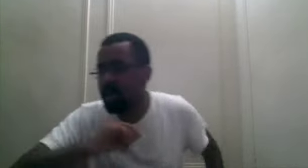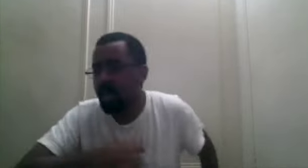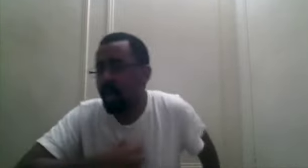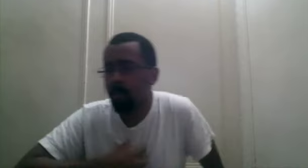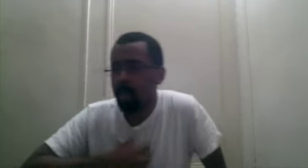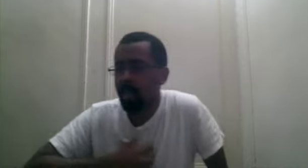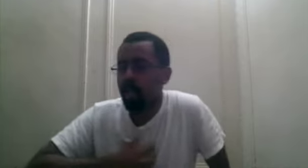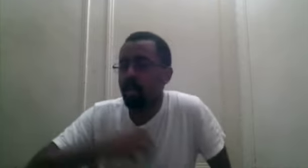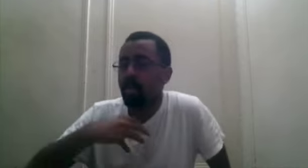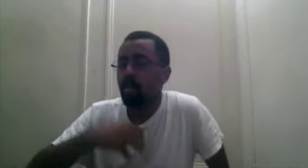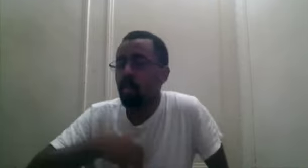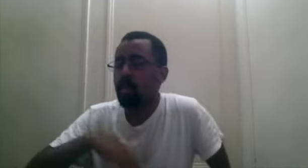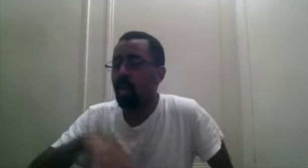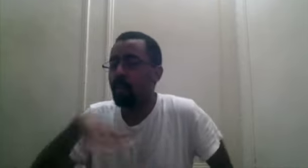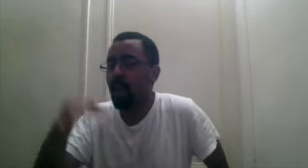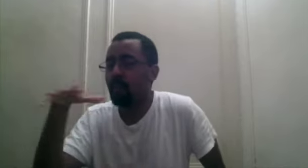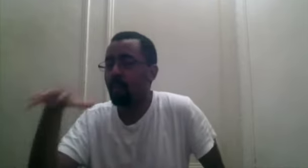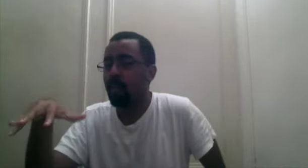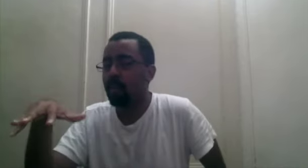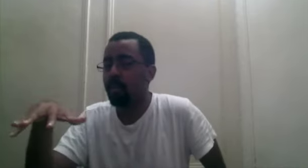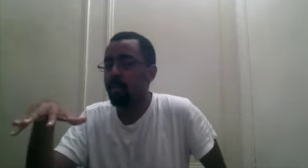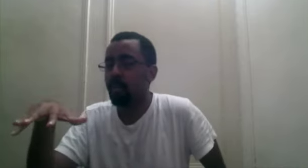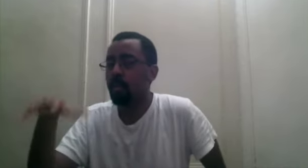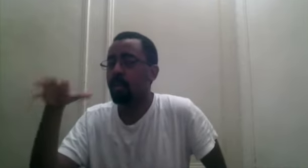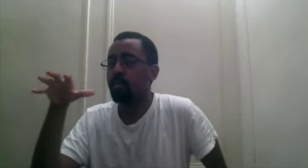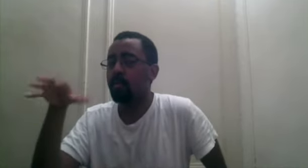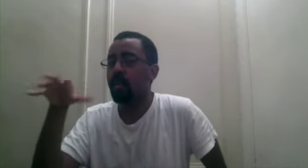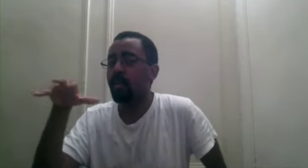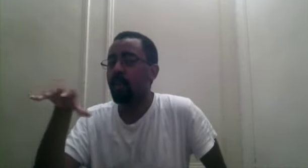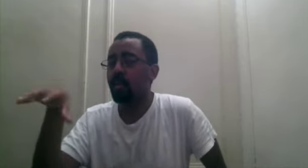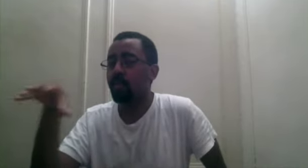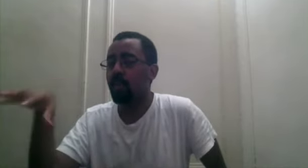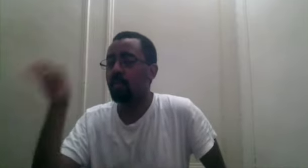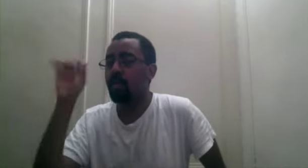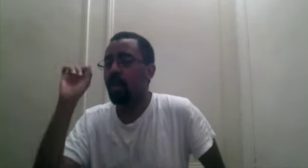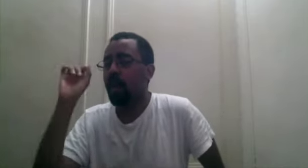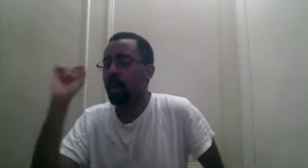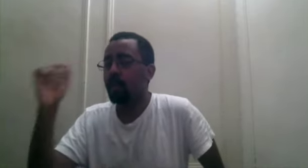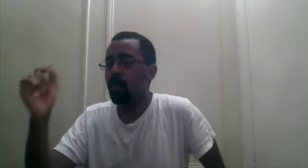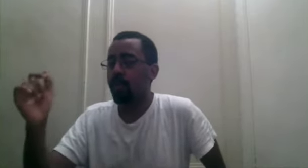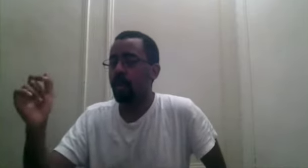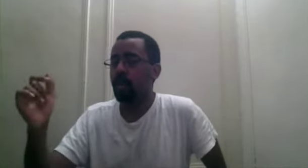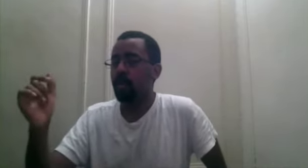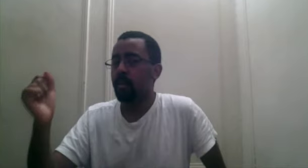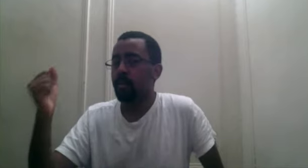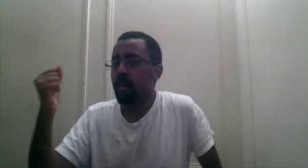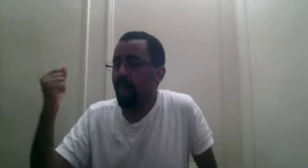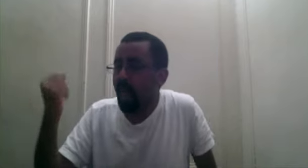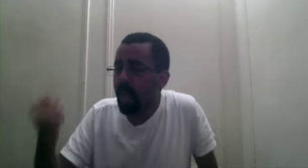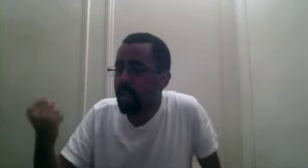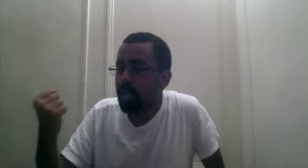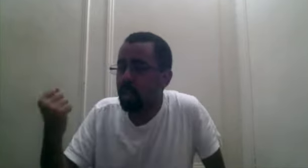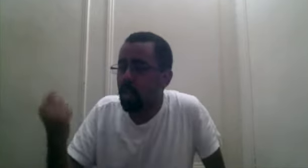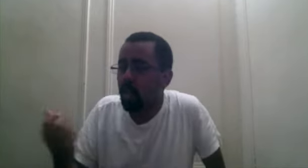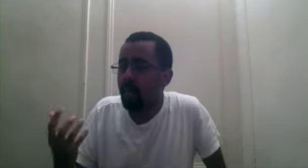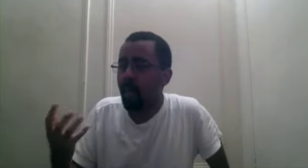I'm reading says, don't tell my brothers, don't tell my little brothers, and I'm wondering, did Ace know about